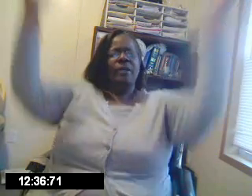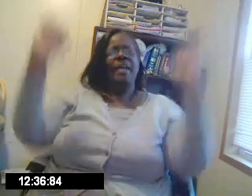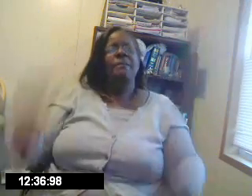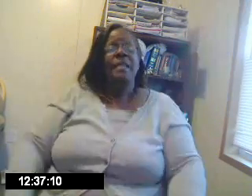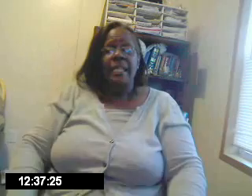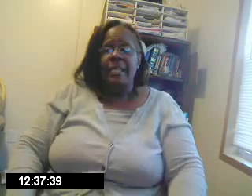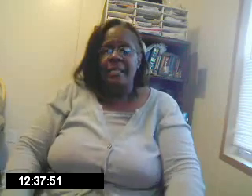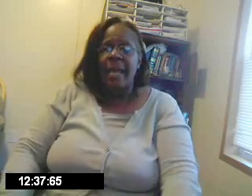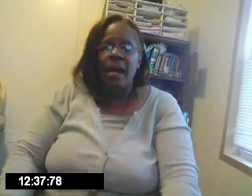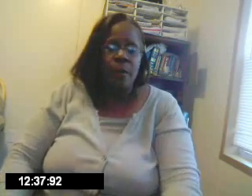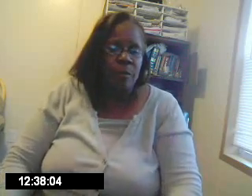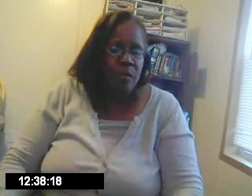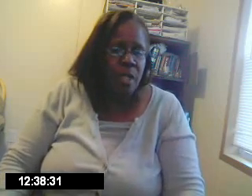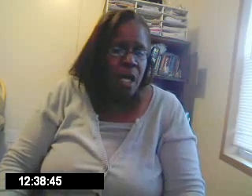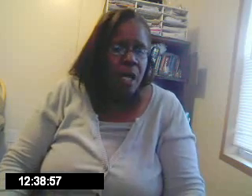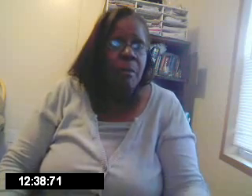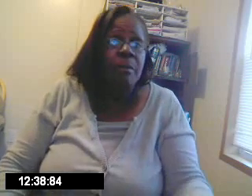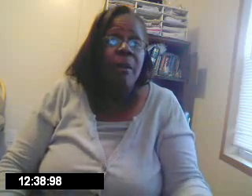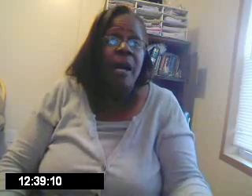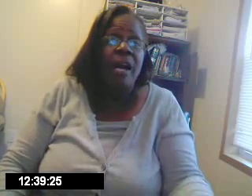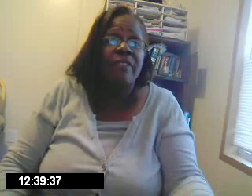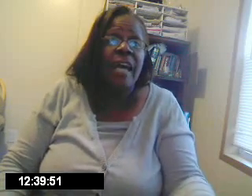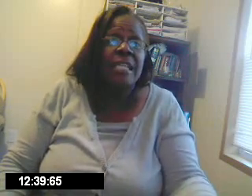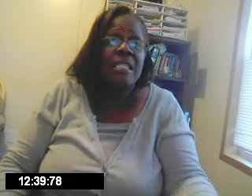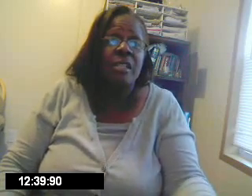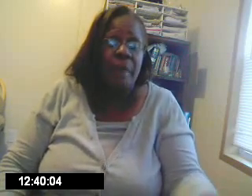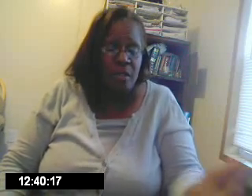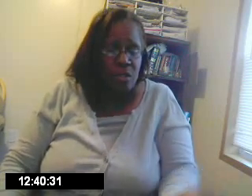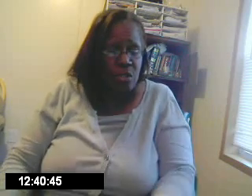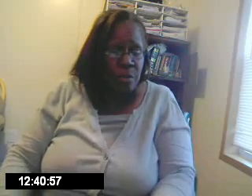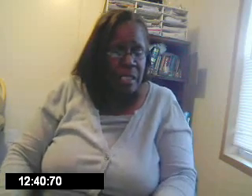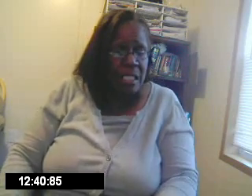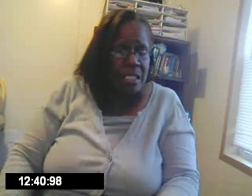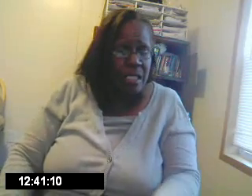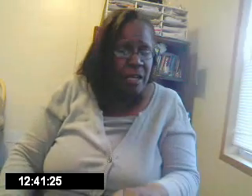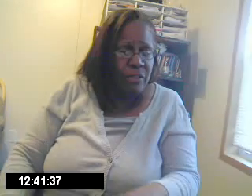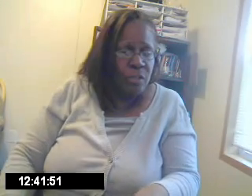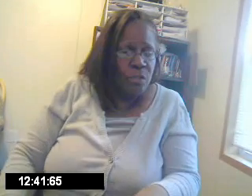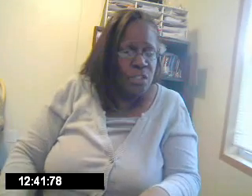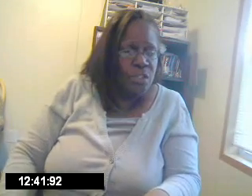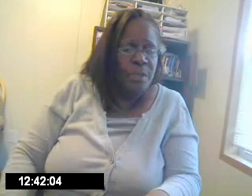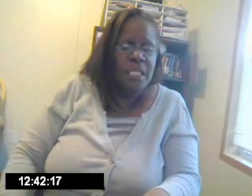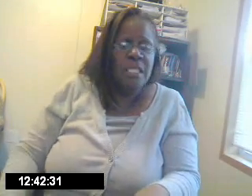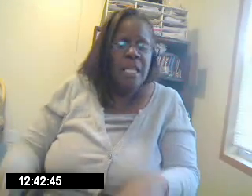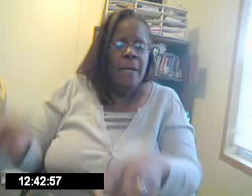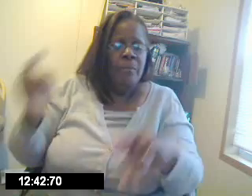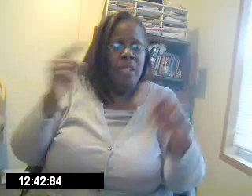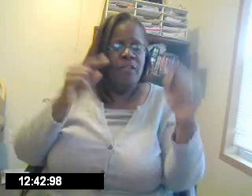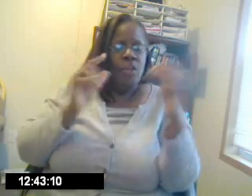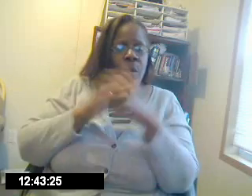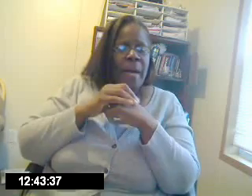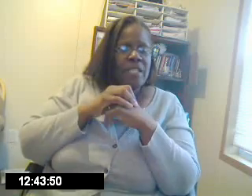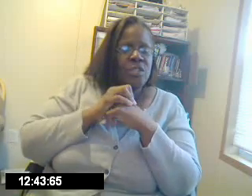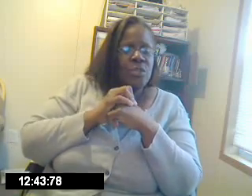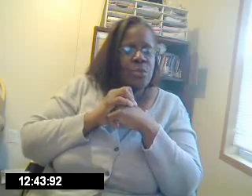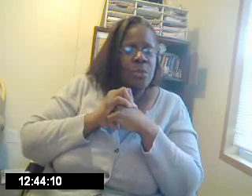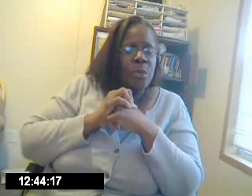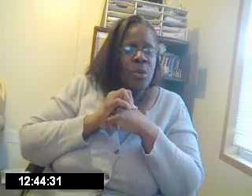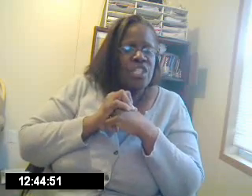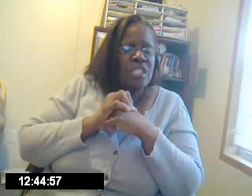okay, now, um, I've got still about two minutes left, a over two minutes, If you go back to where she